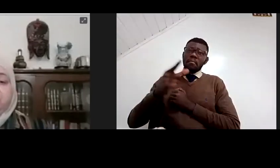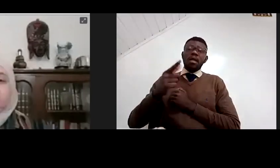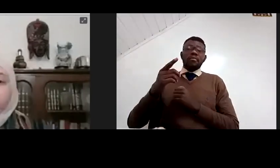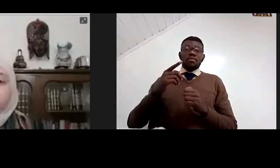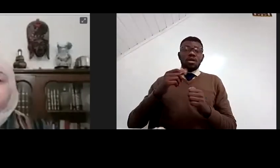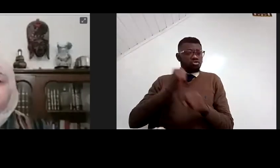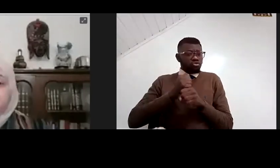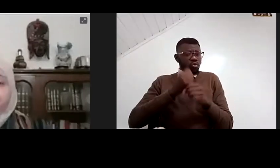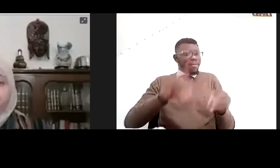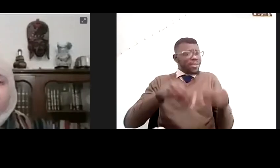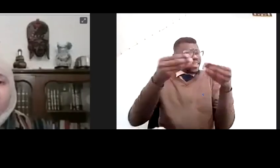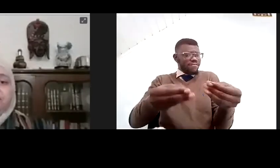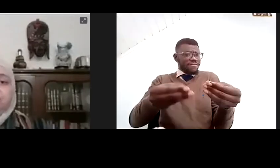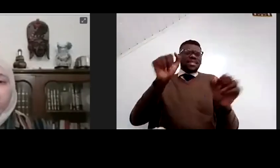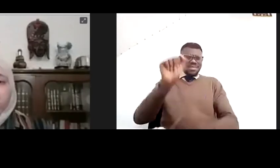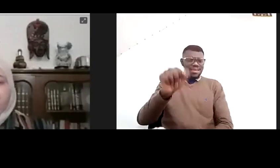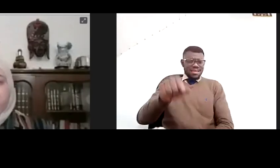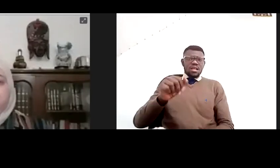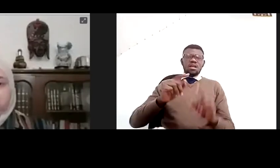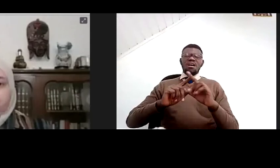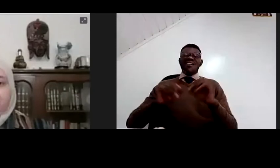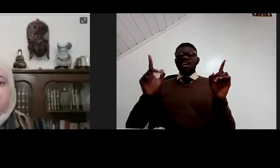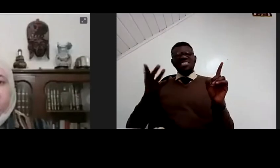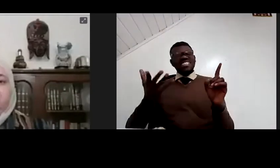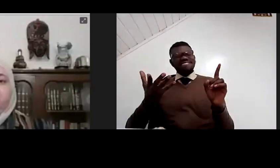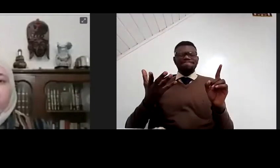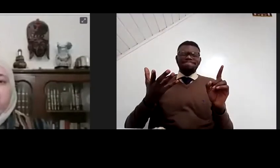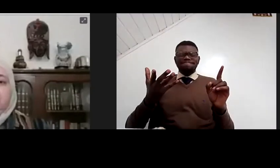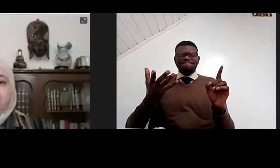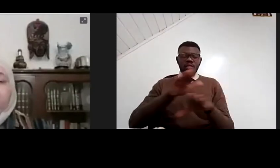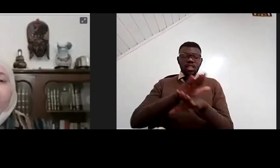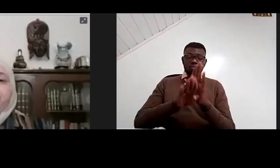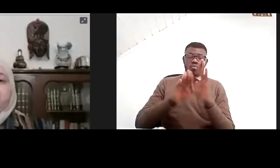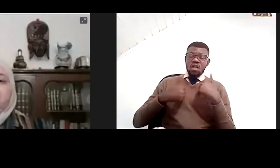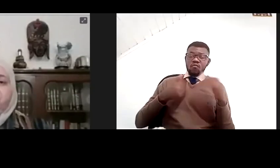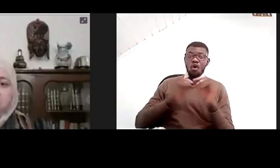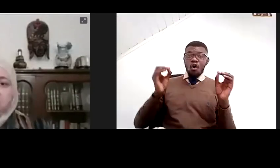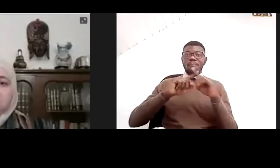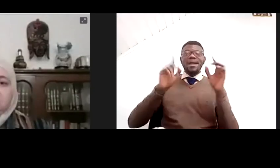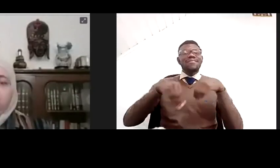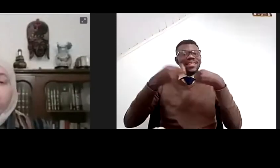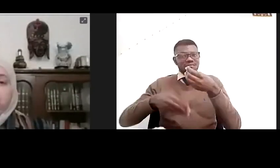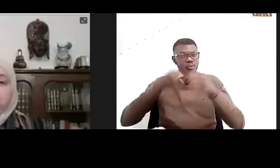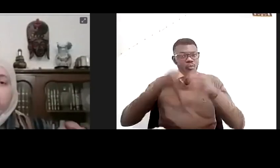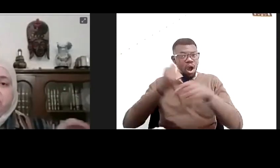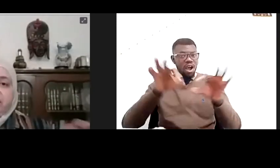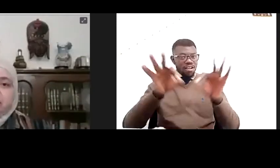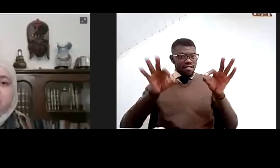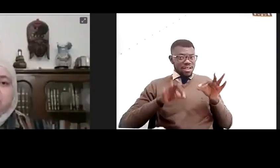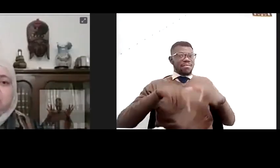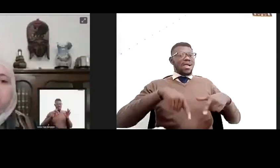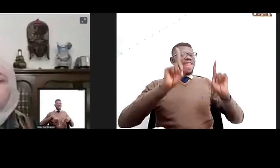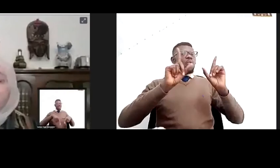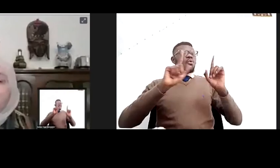for them, even though we don't have harvest or packing, we let them work in the fields. We, we train them on all